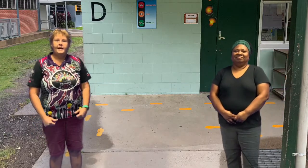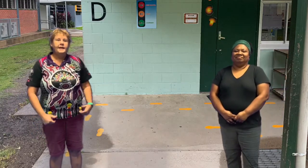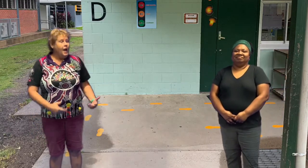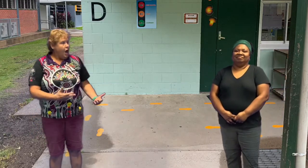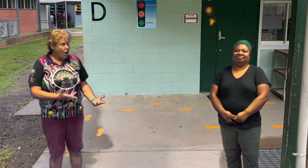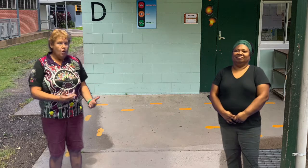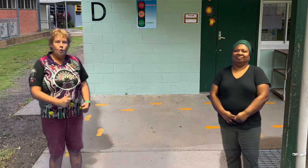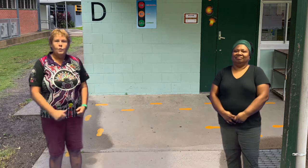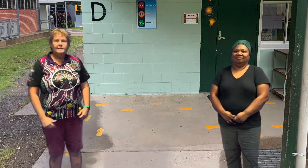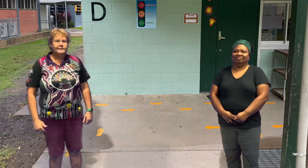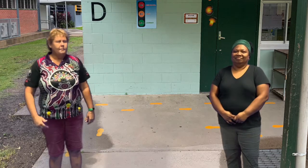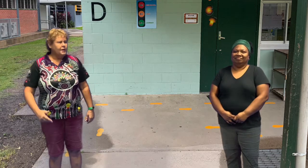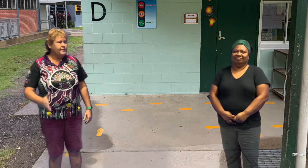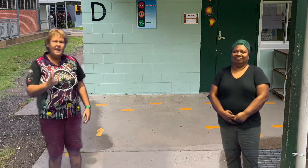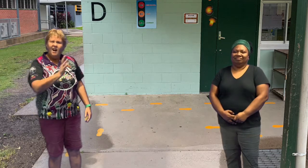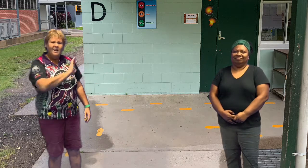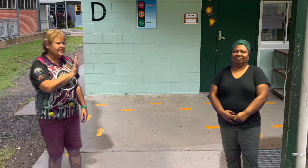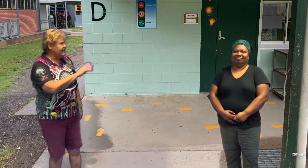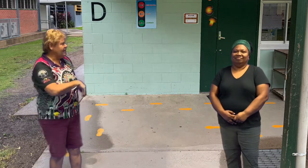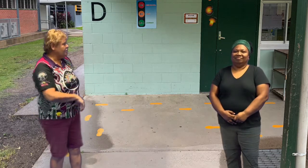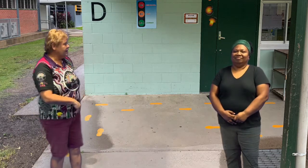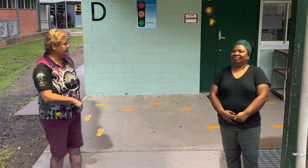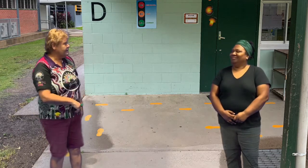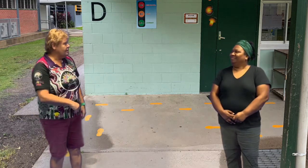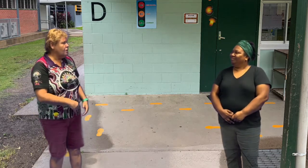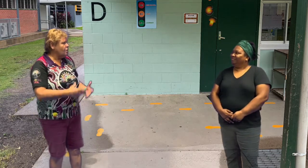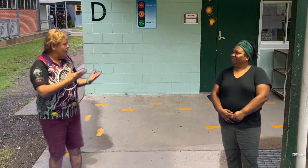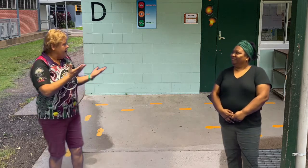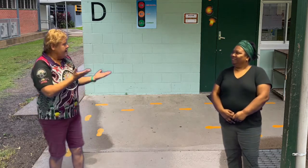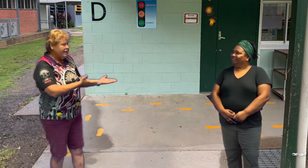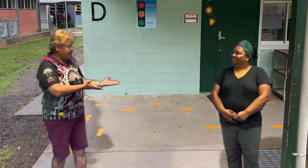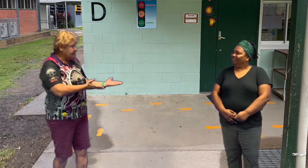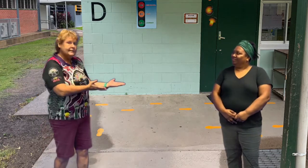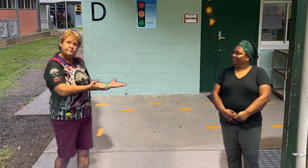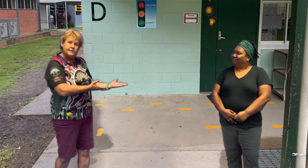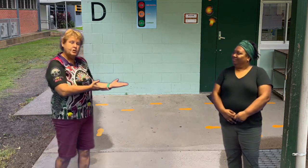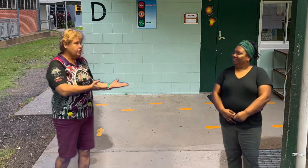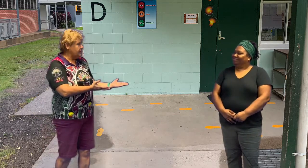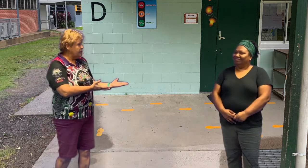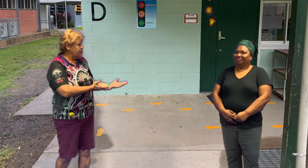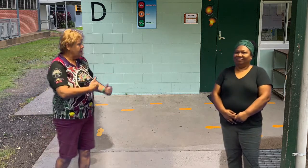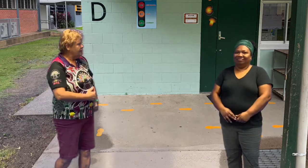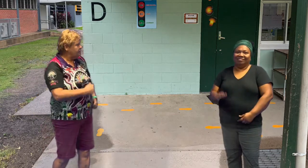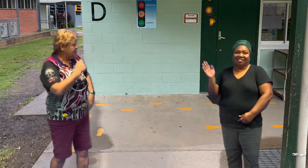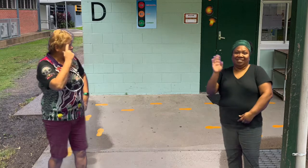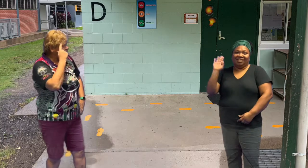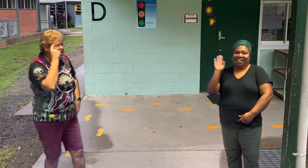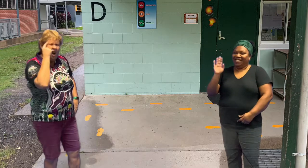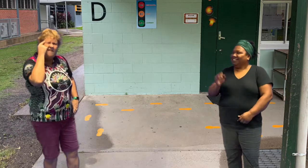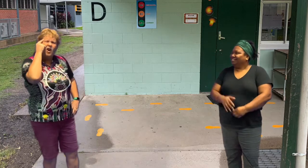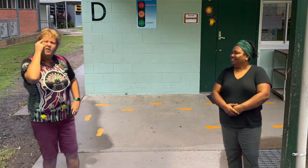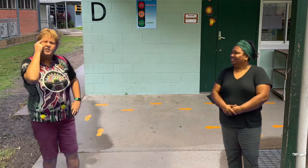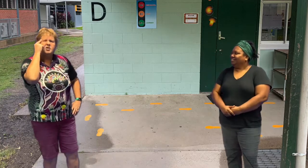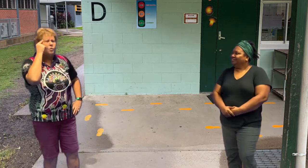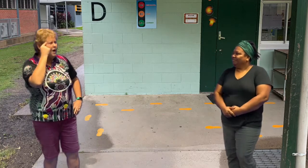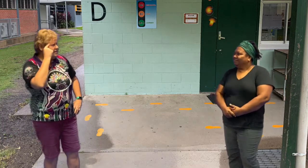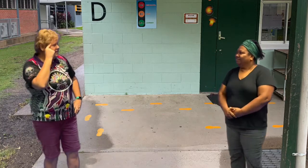along with somebody that I've seen around the school. Now this is Miss Trish. Miss Trish, I've often wondered